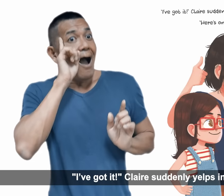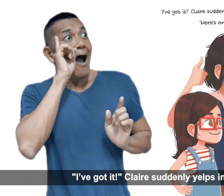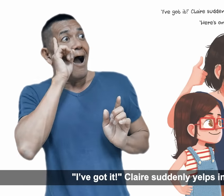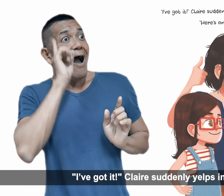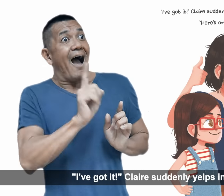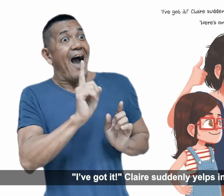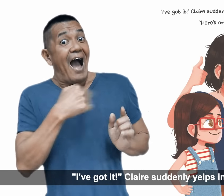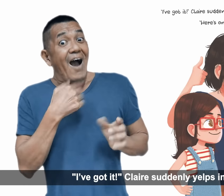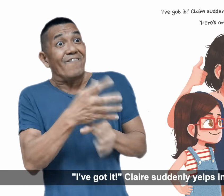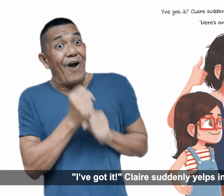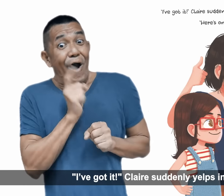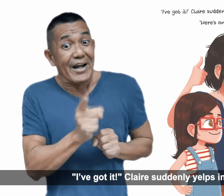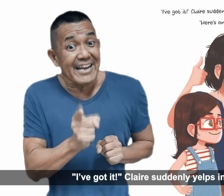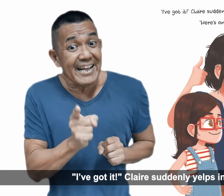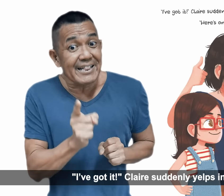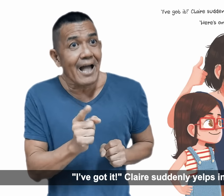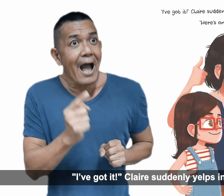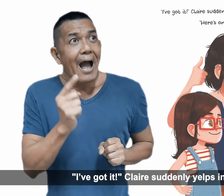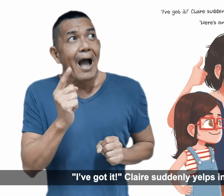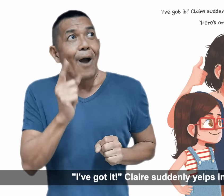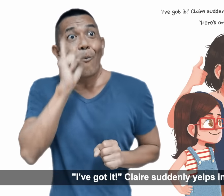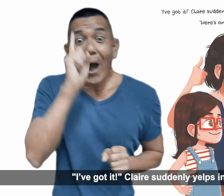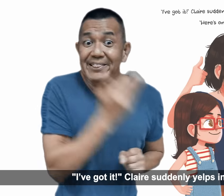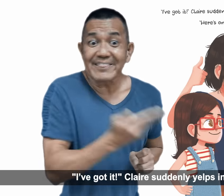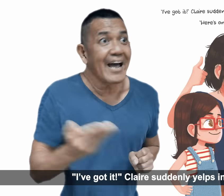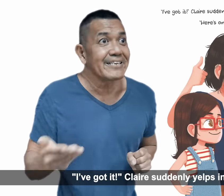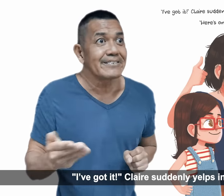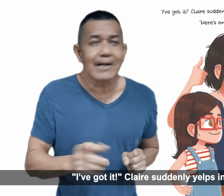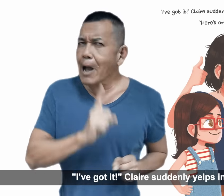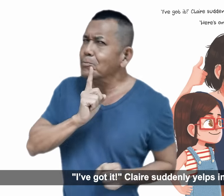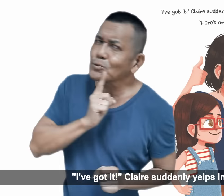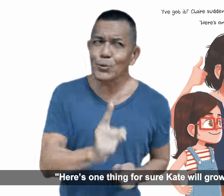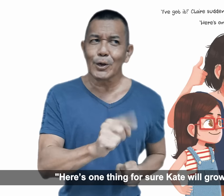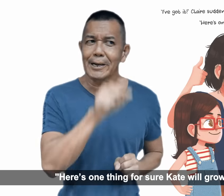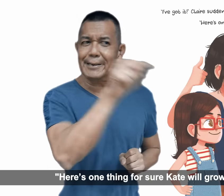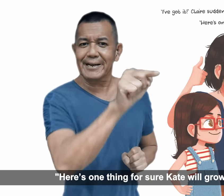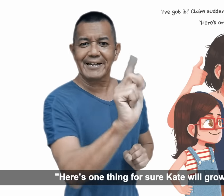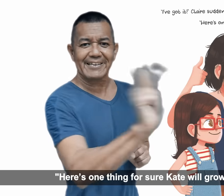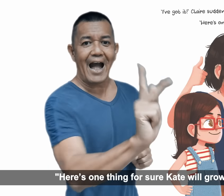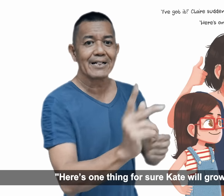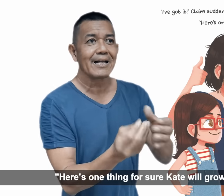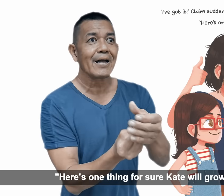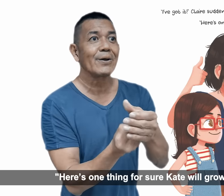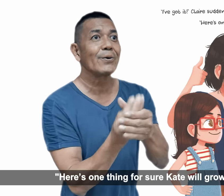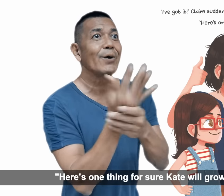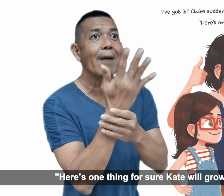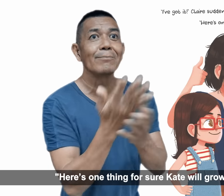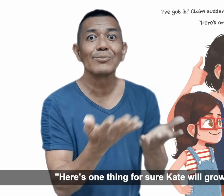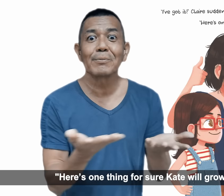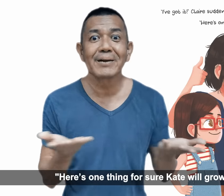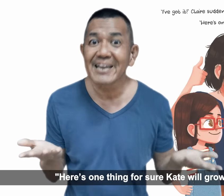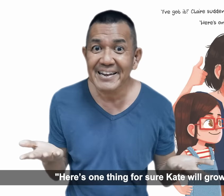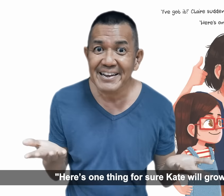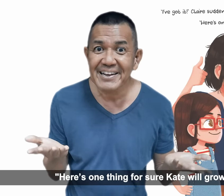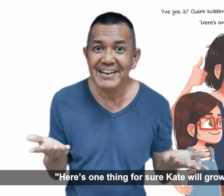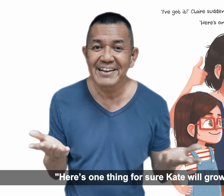Ahhhh, I've got it! Claire suddenly yelpsingly. Here's one thing for sure Kate will grow up